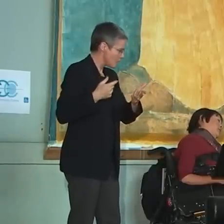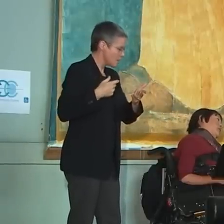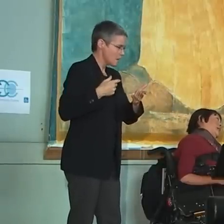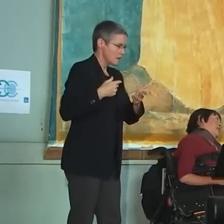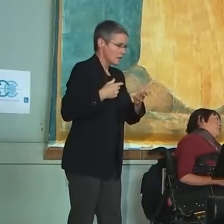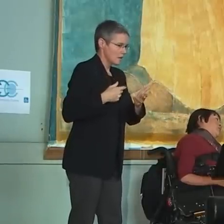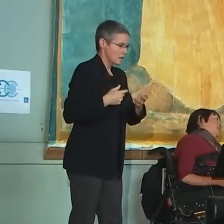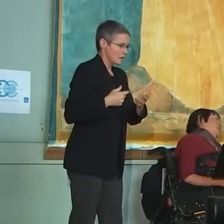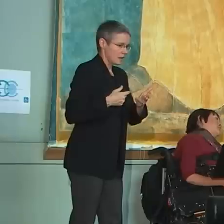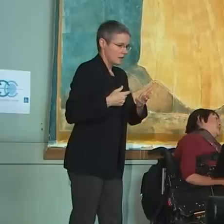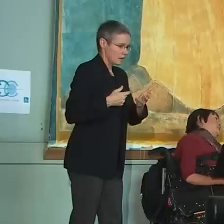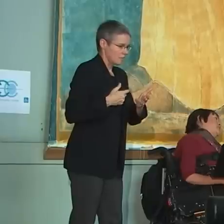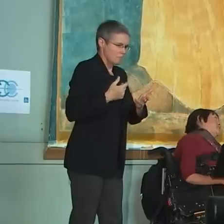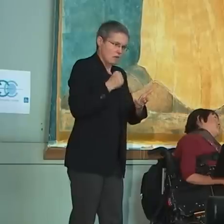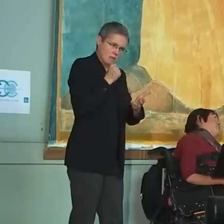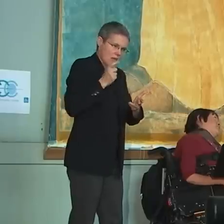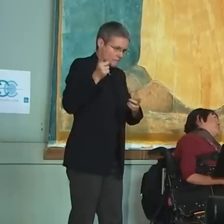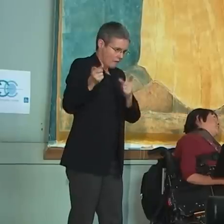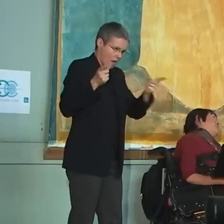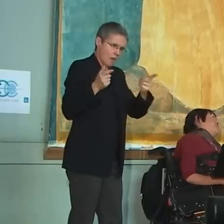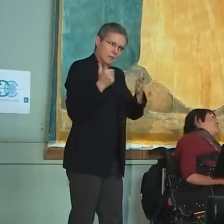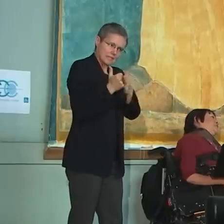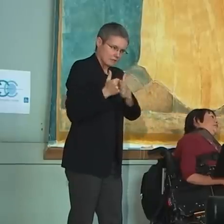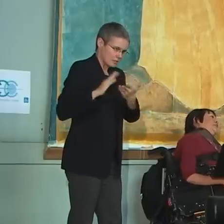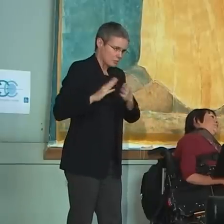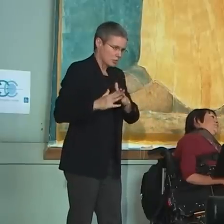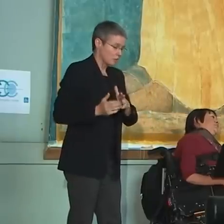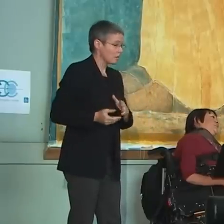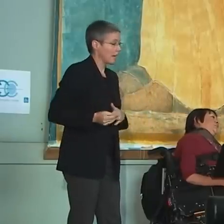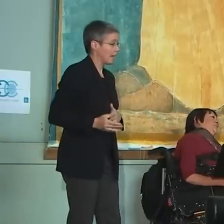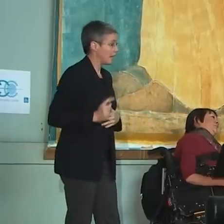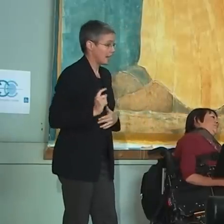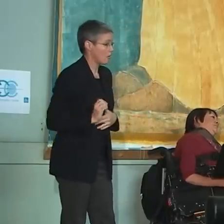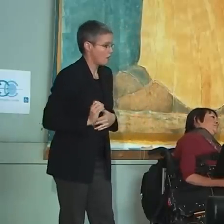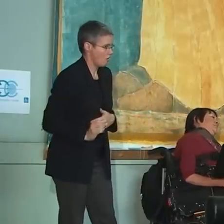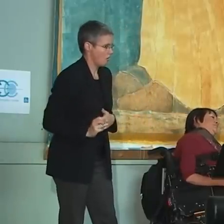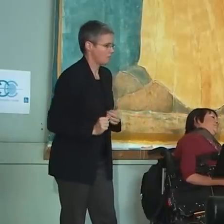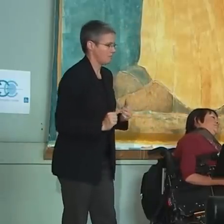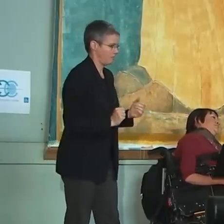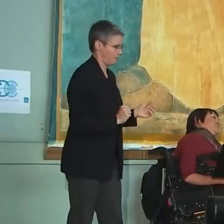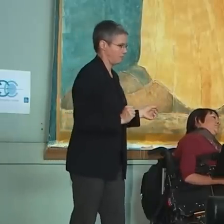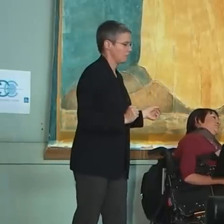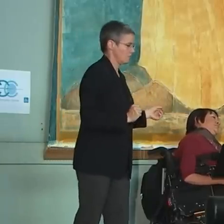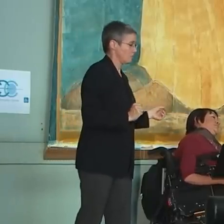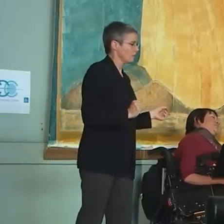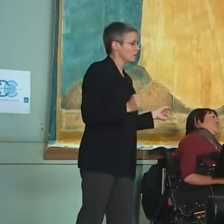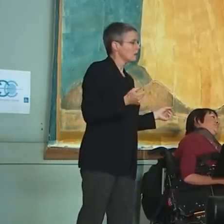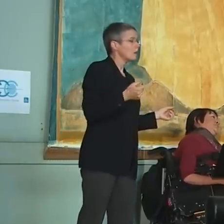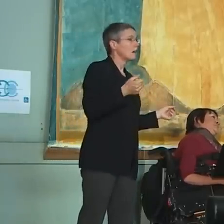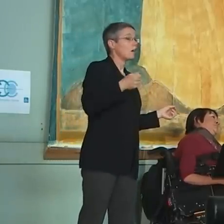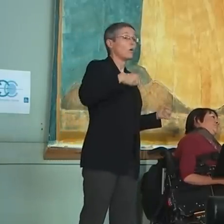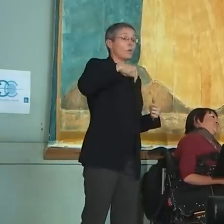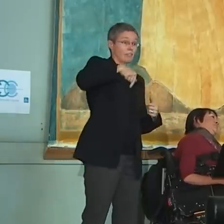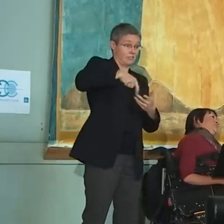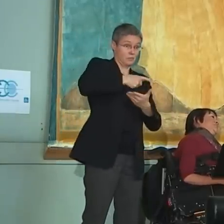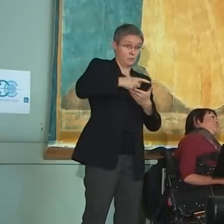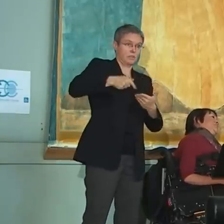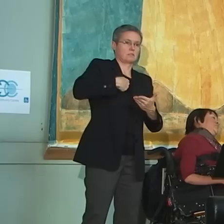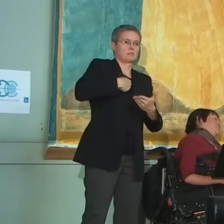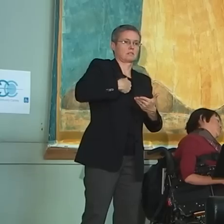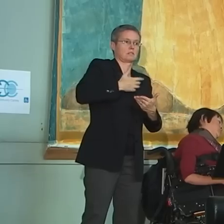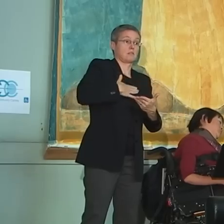Thank you. That was a great question. I've talked. released this week. I released my